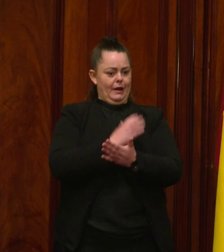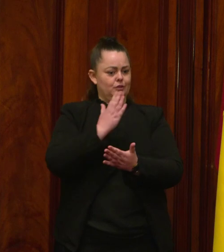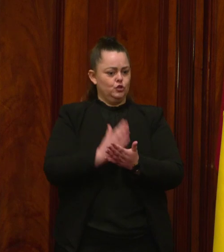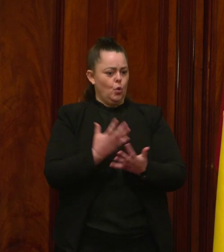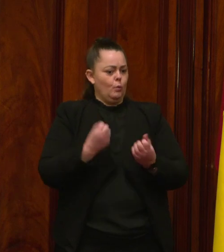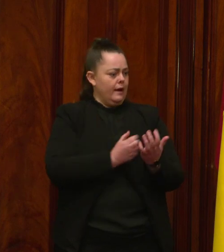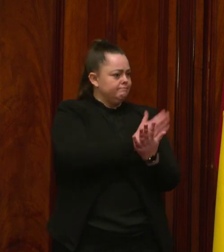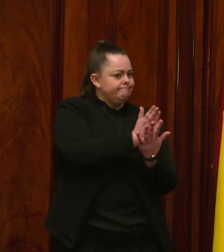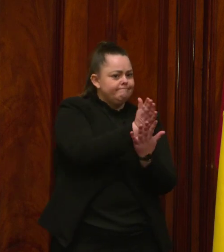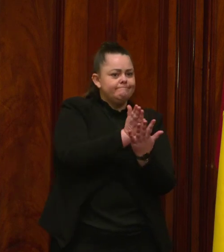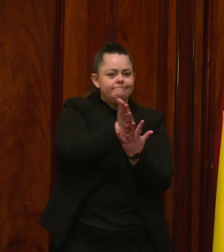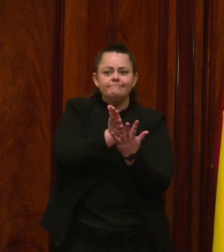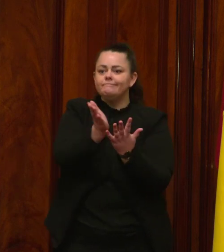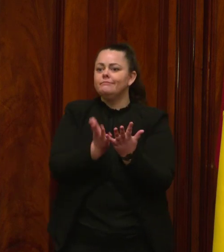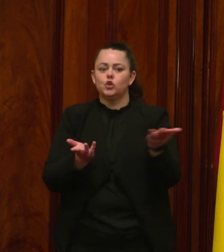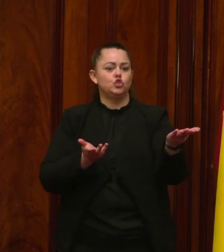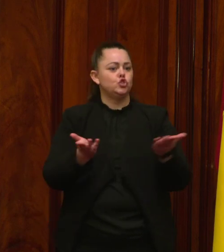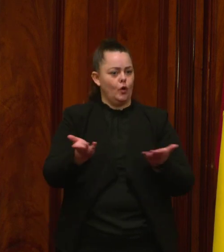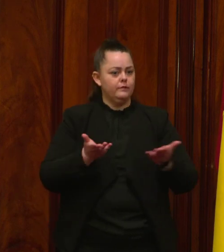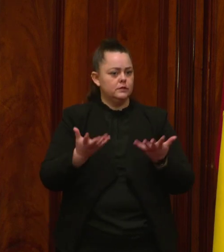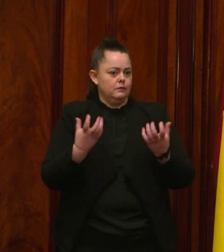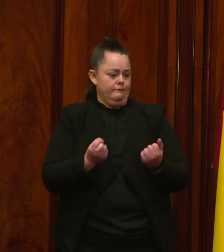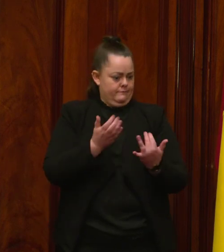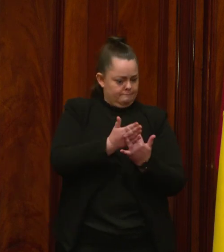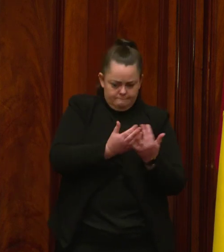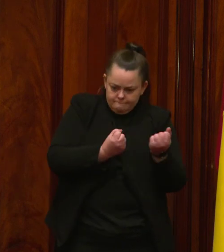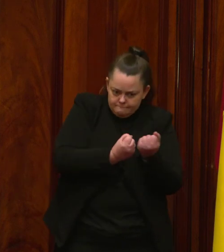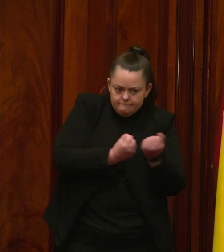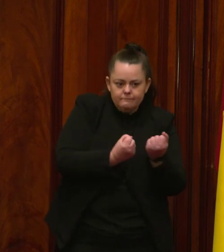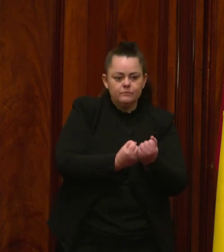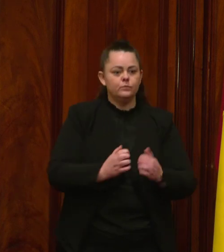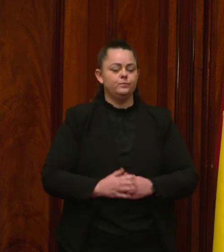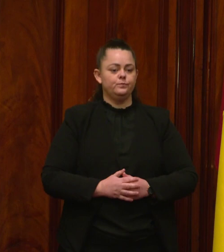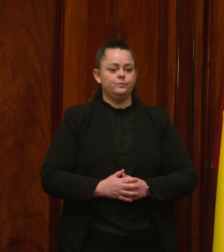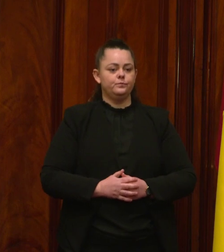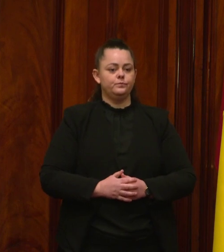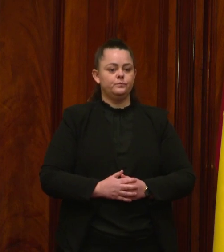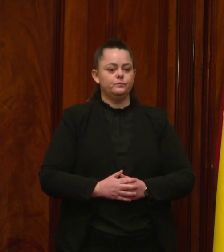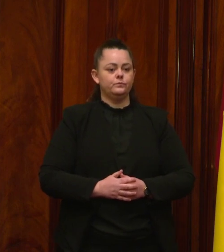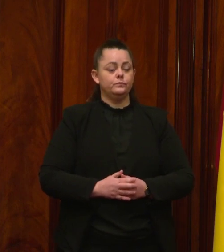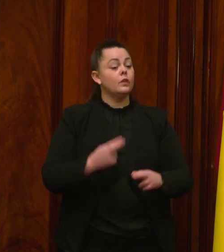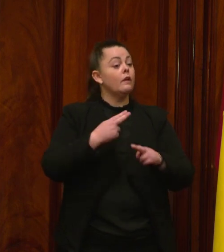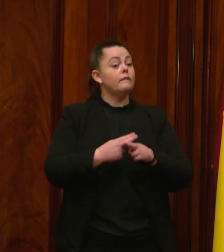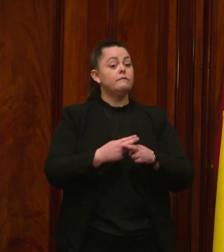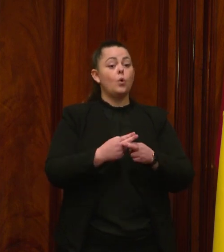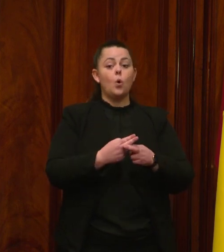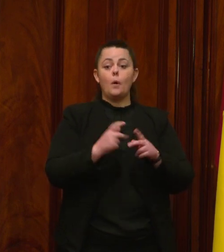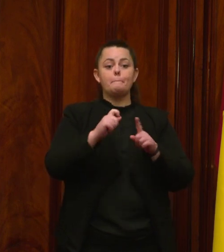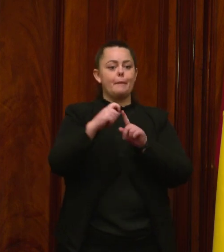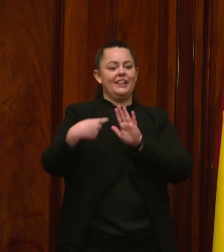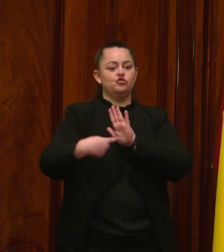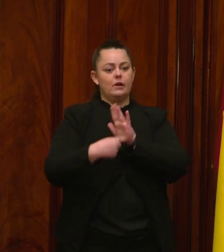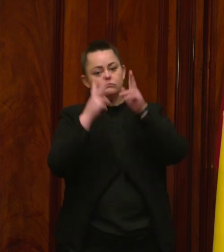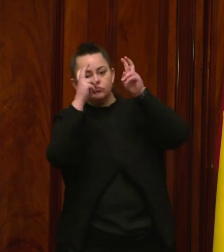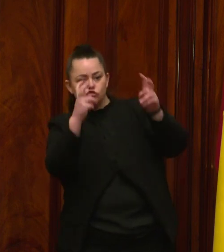believes that New South Wales should have a transport system where everyone has accessible, affordable, reliable and sustainable transport options